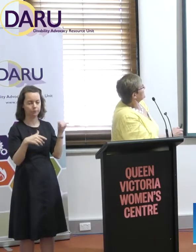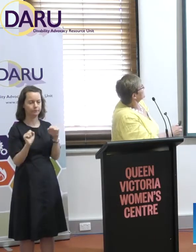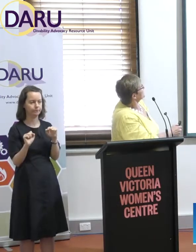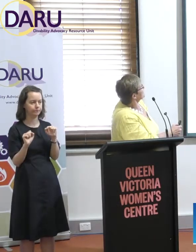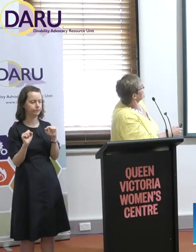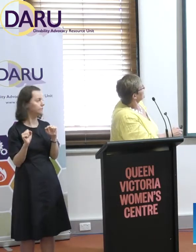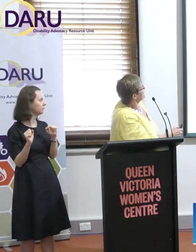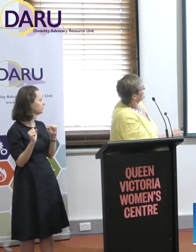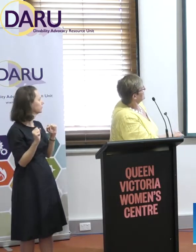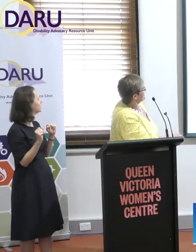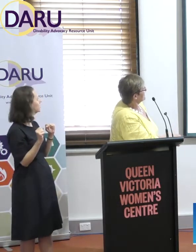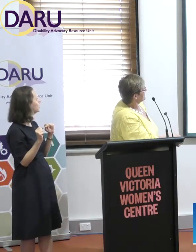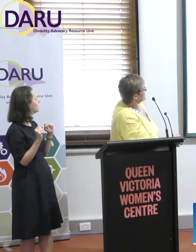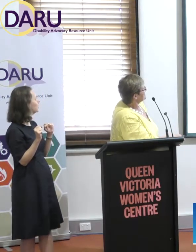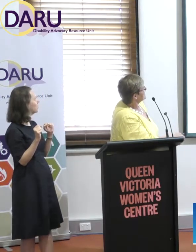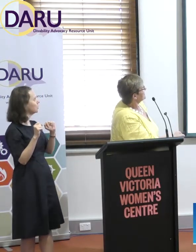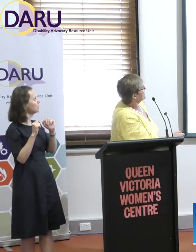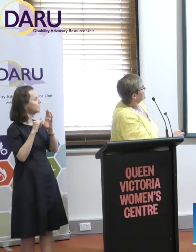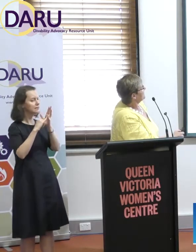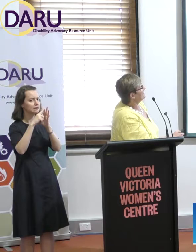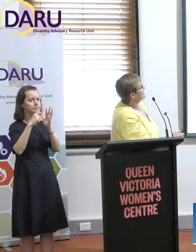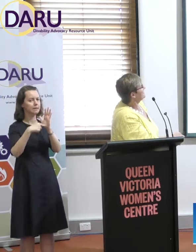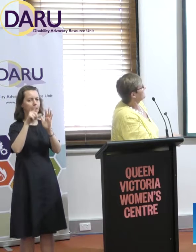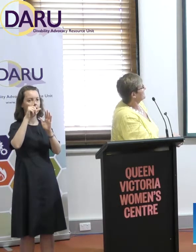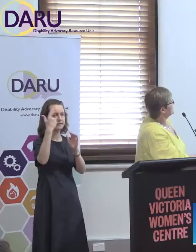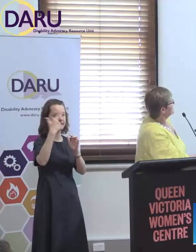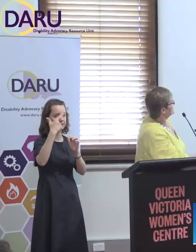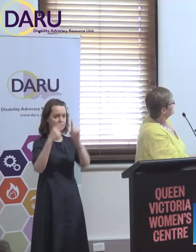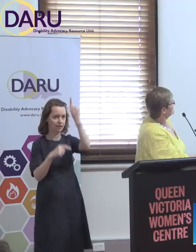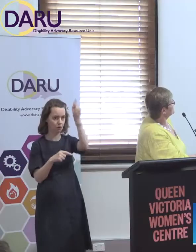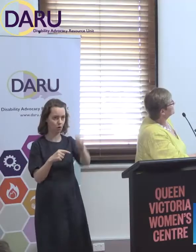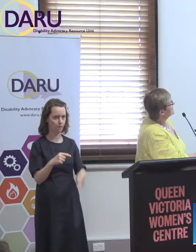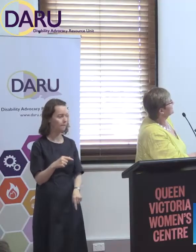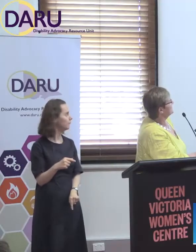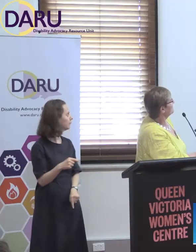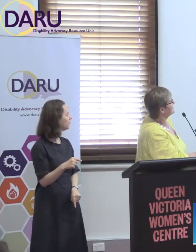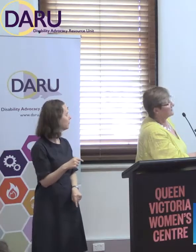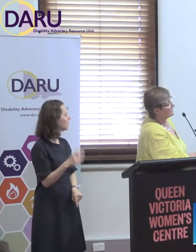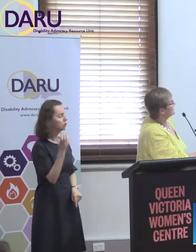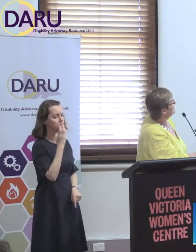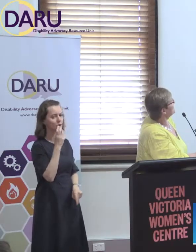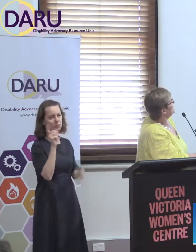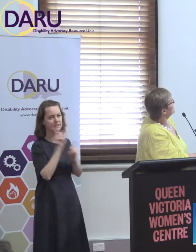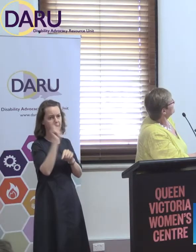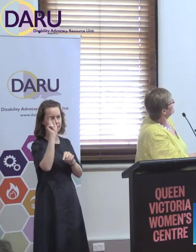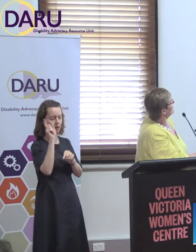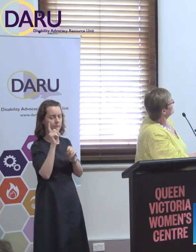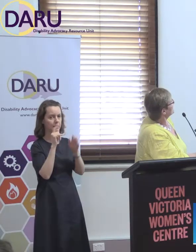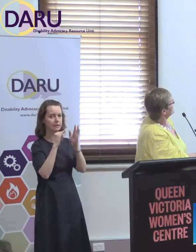So, then, this column down here, this is the funding that is, I dated that September, it's the same today.